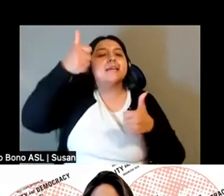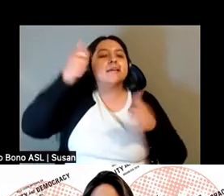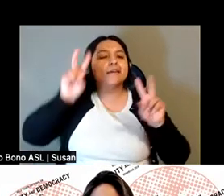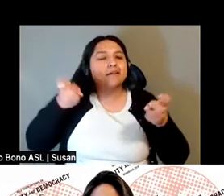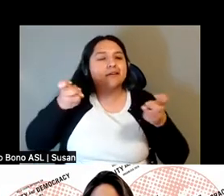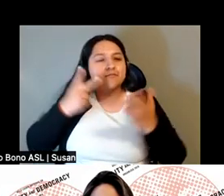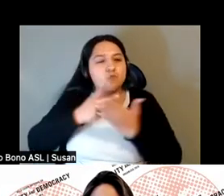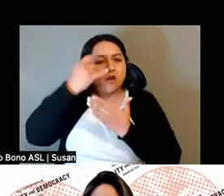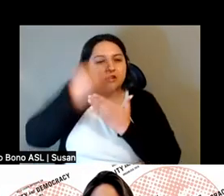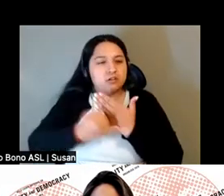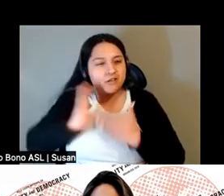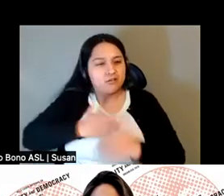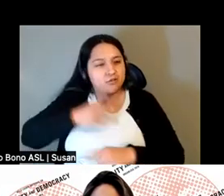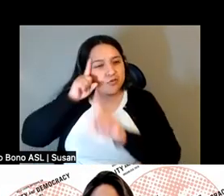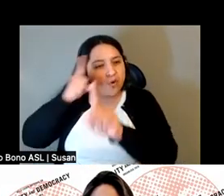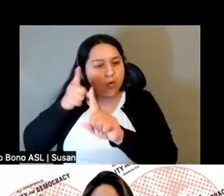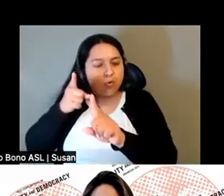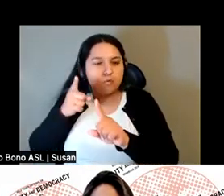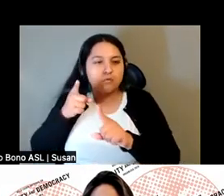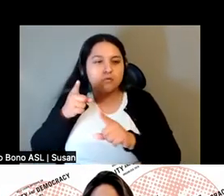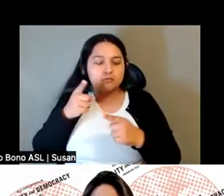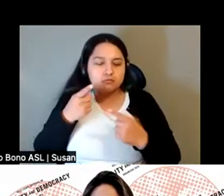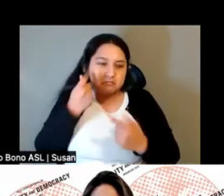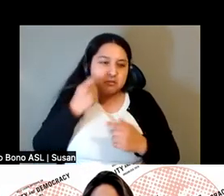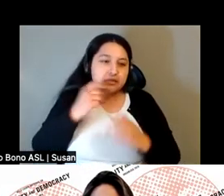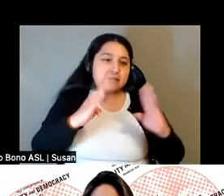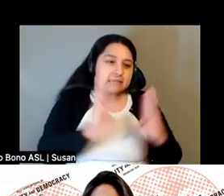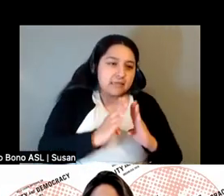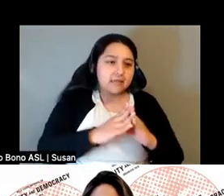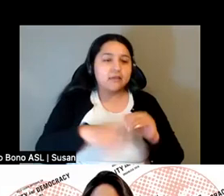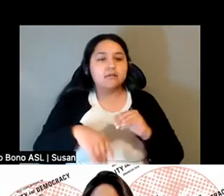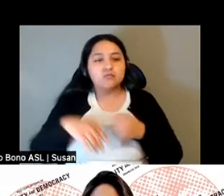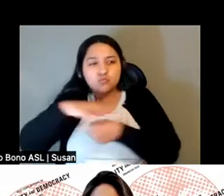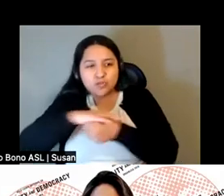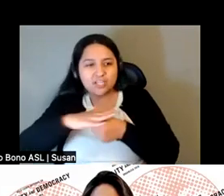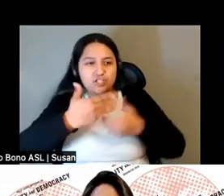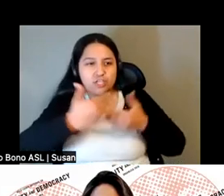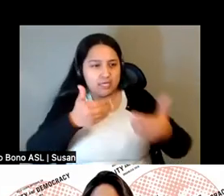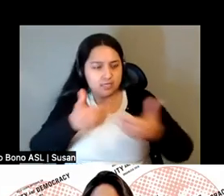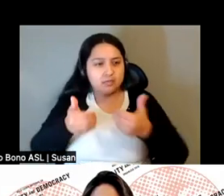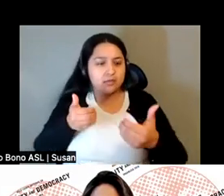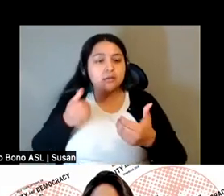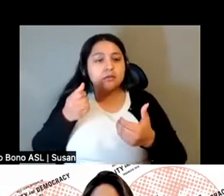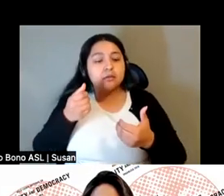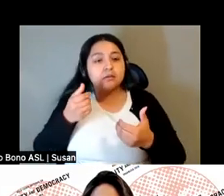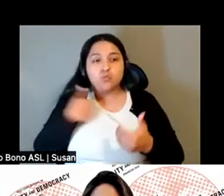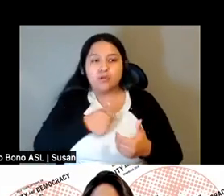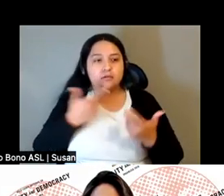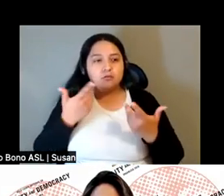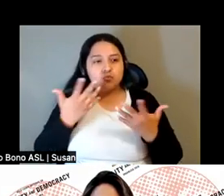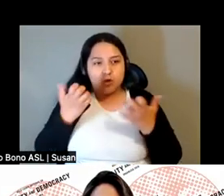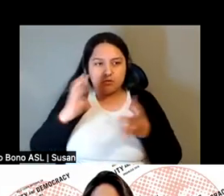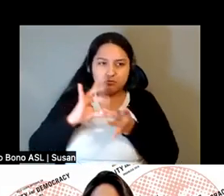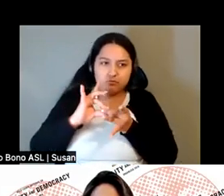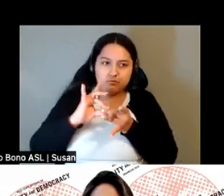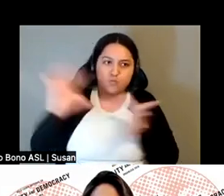federate, you know, city to city, region to region. First and foremost, to break the power of capital to keep it from